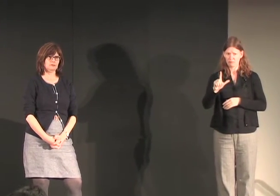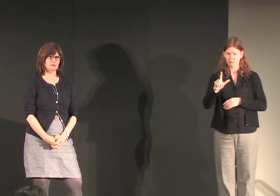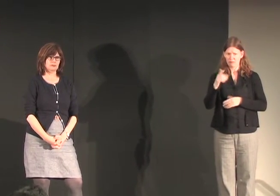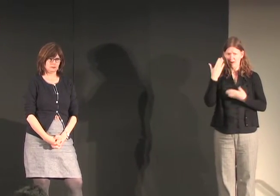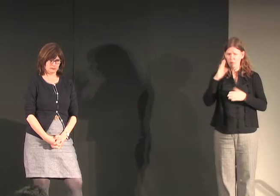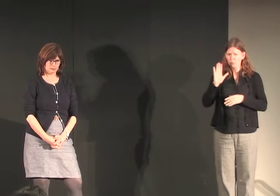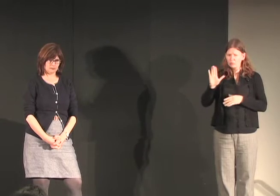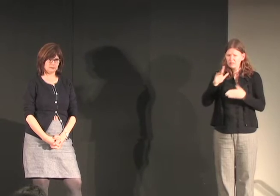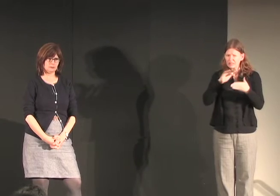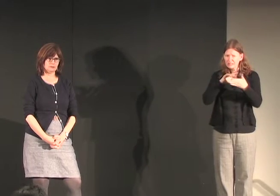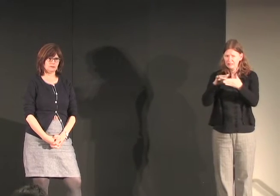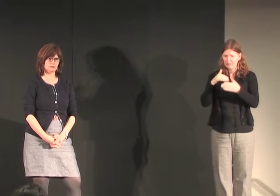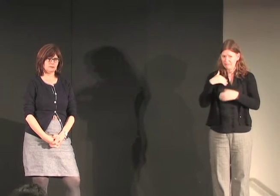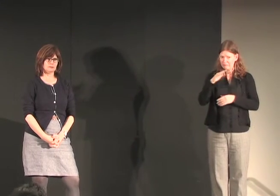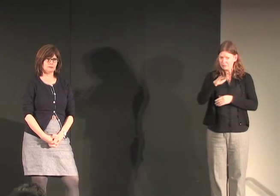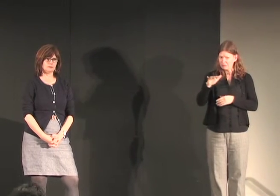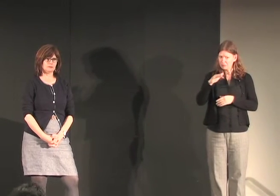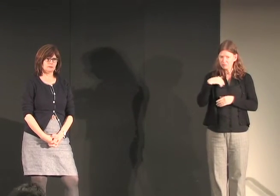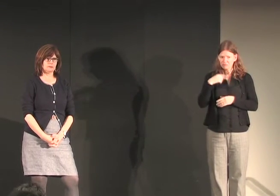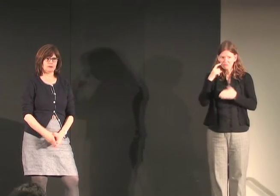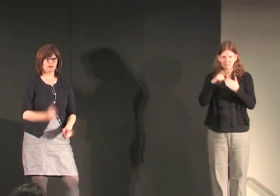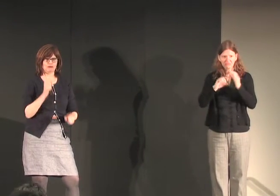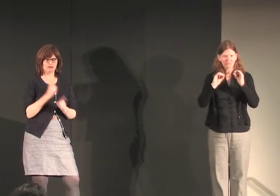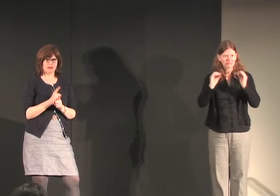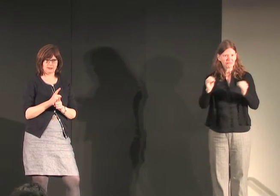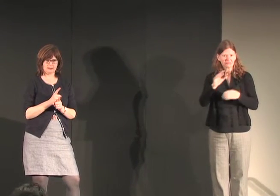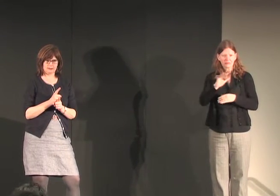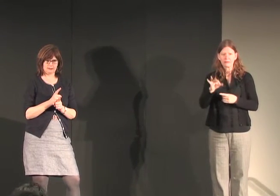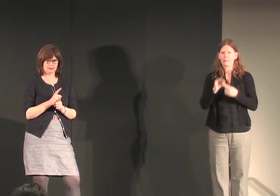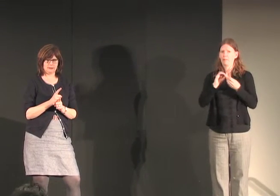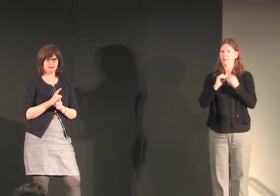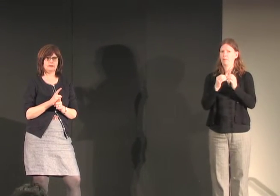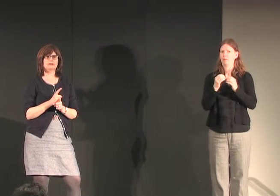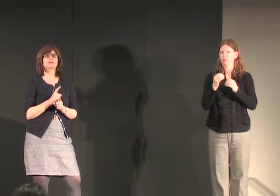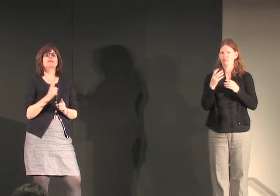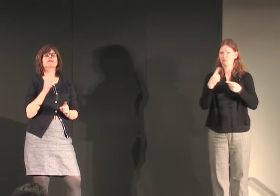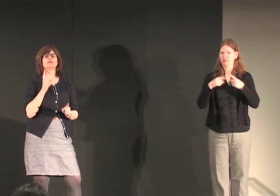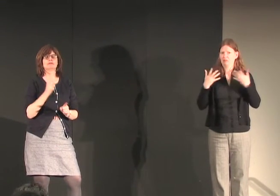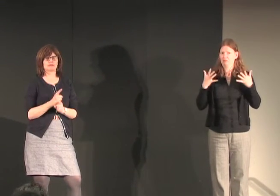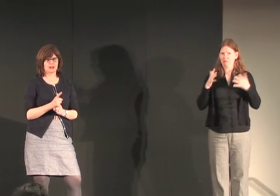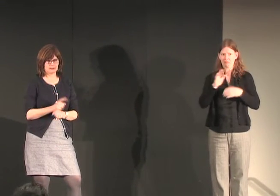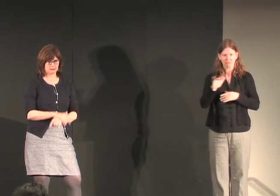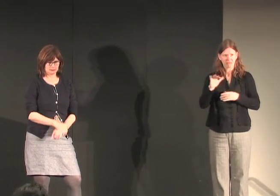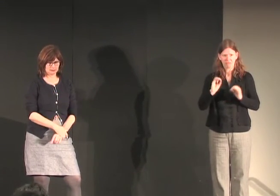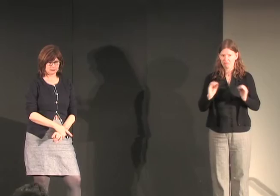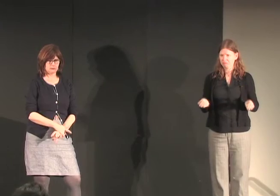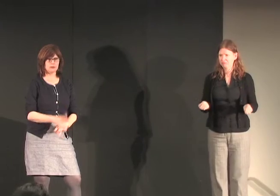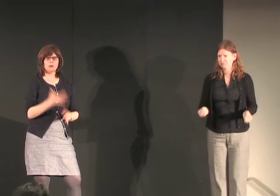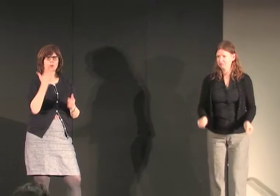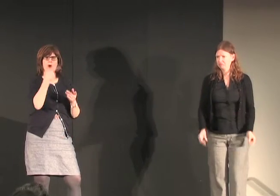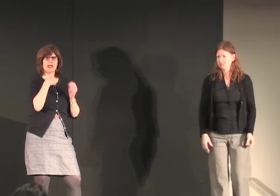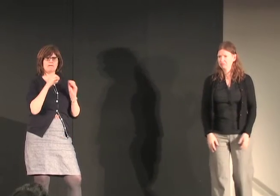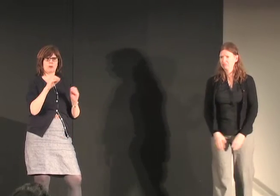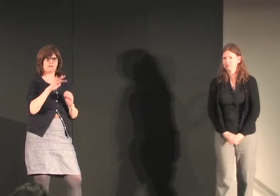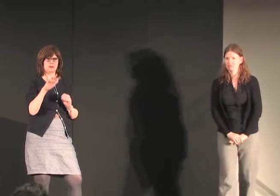in looking at the videos you have of ABSL I didn't see any finger spelling or I saw some numbers right is